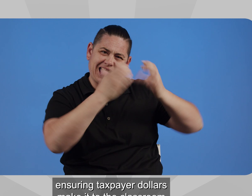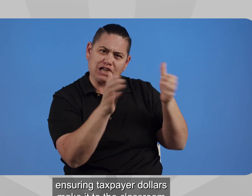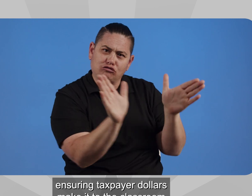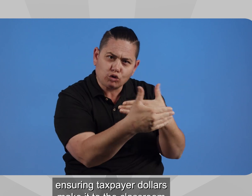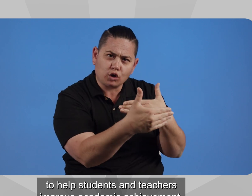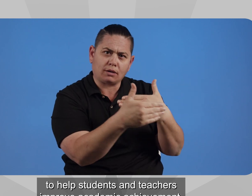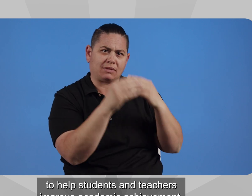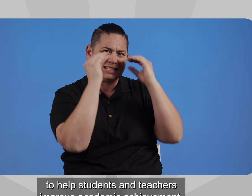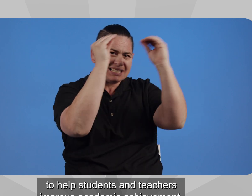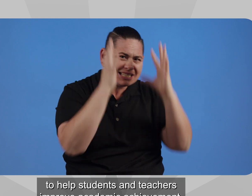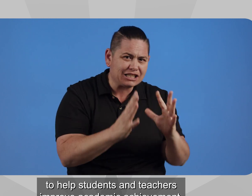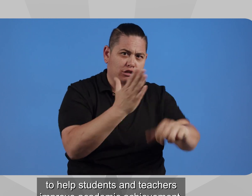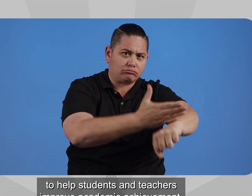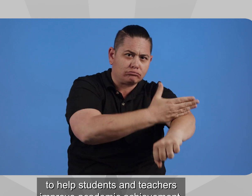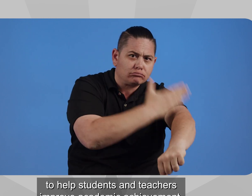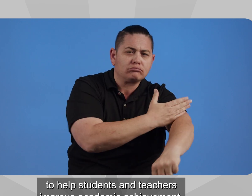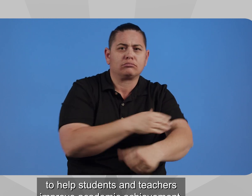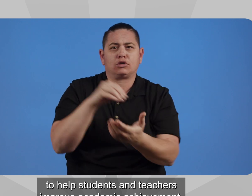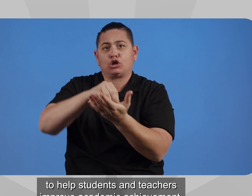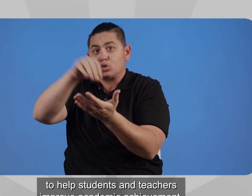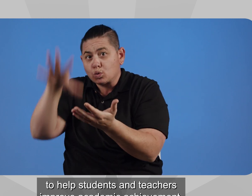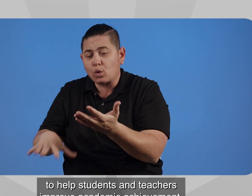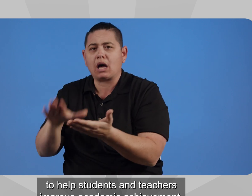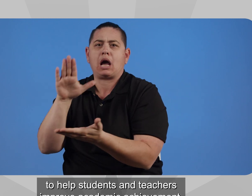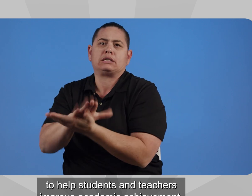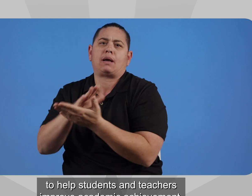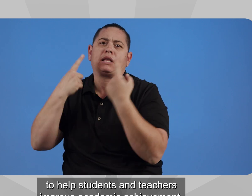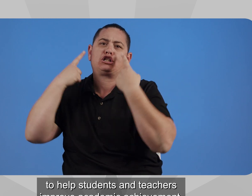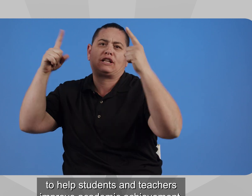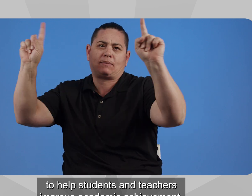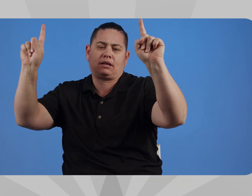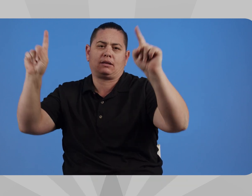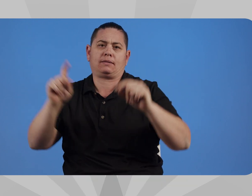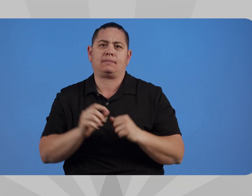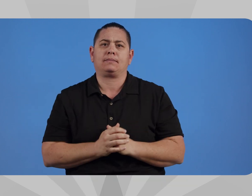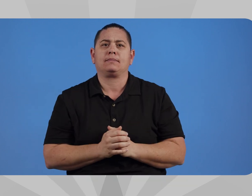to the classroom to help students and teachers improve academic achievement.